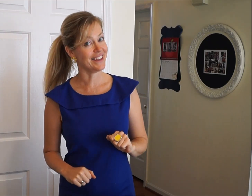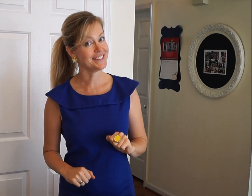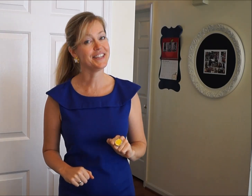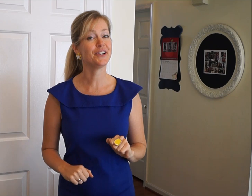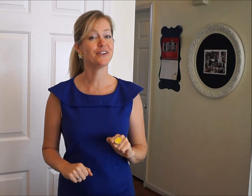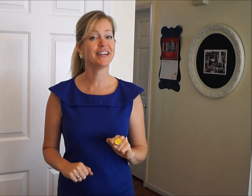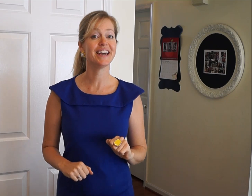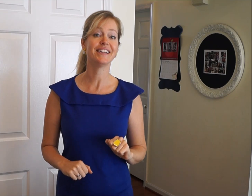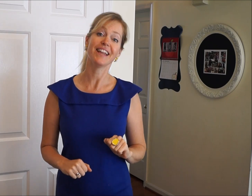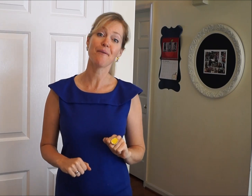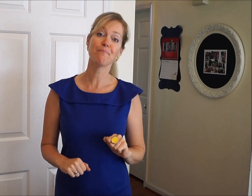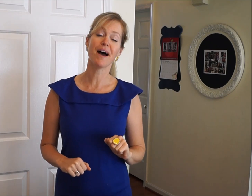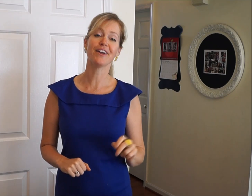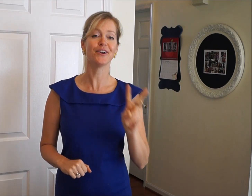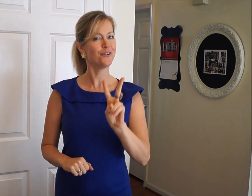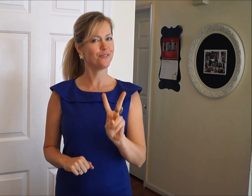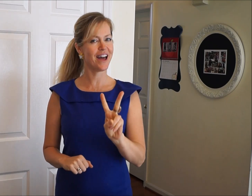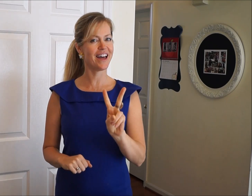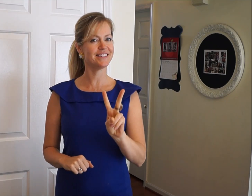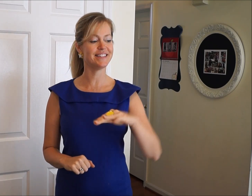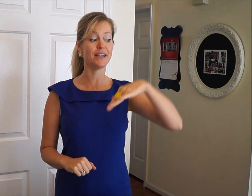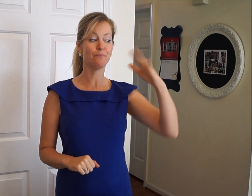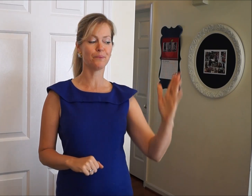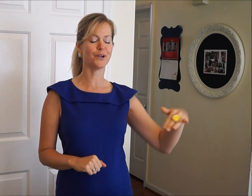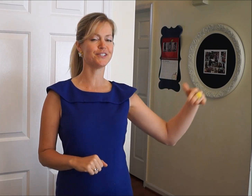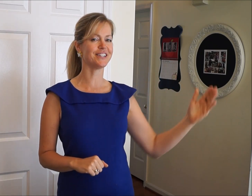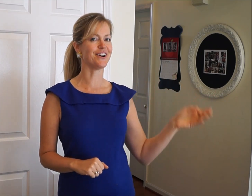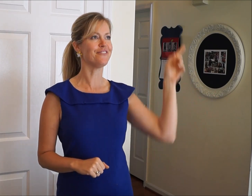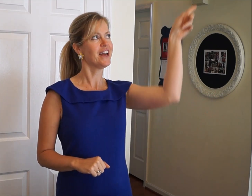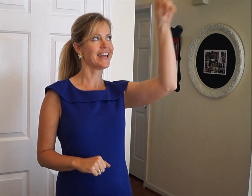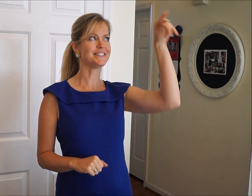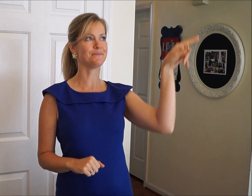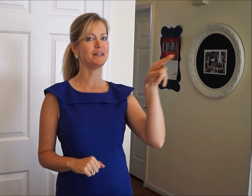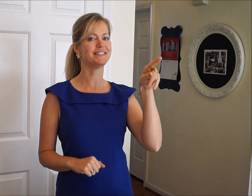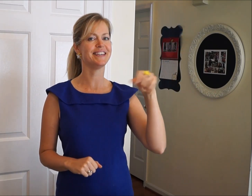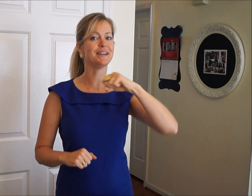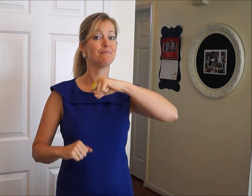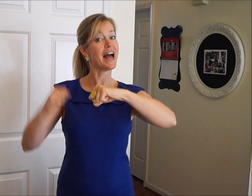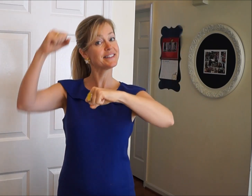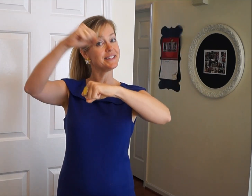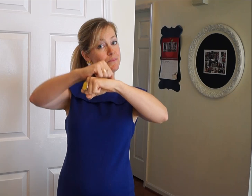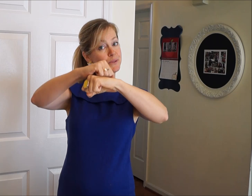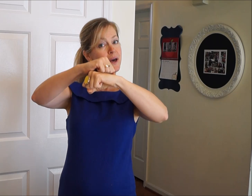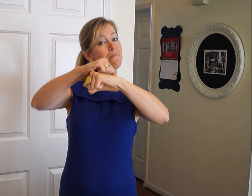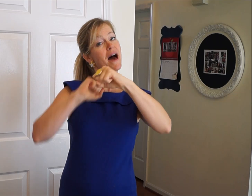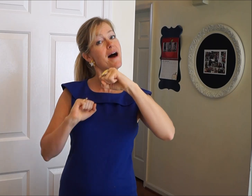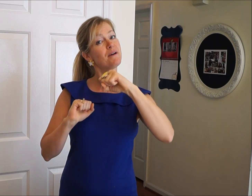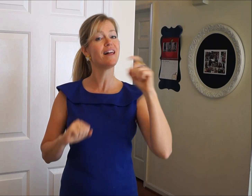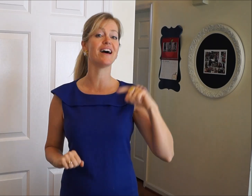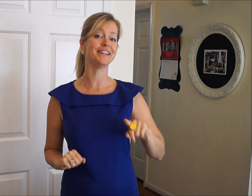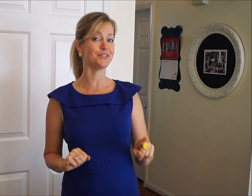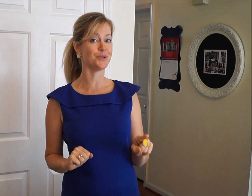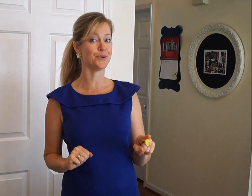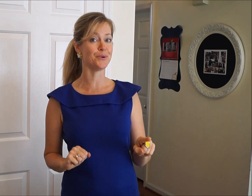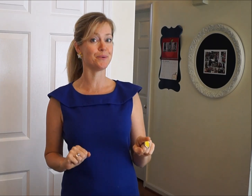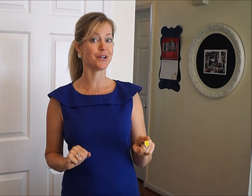Assyrian Empire, Red Sea, Persian Gulf, Caspian Sea, Black Sea Boot, Babylon in Sumer.